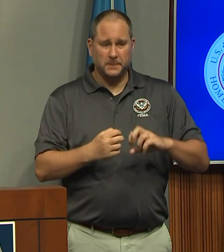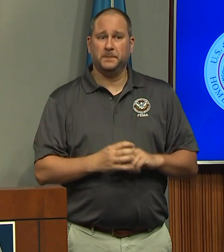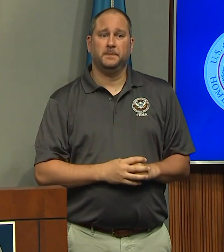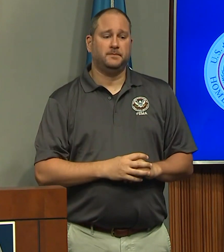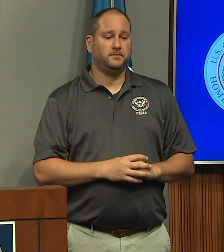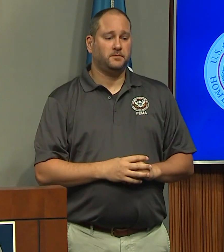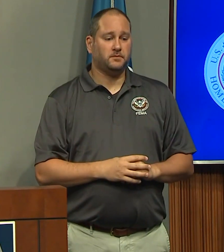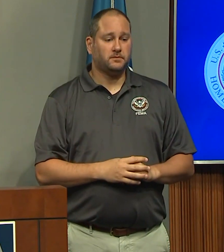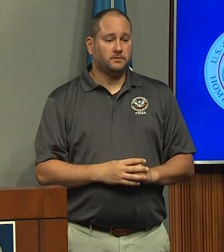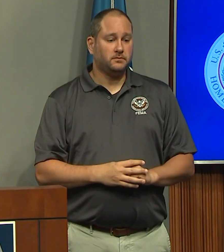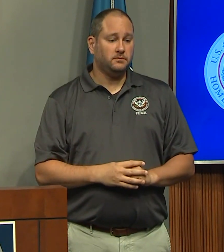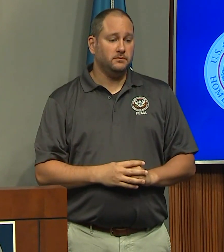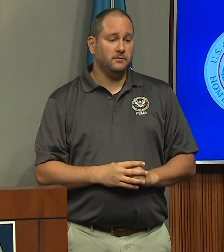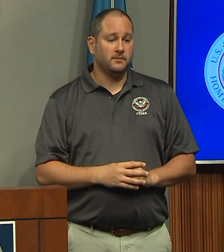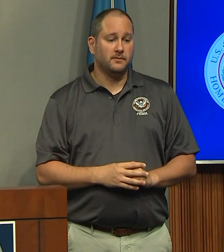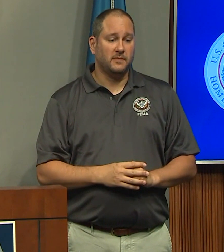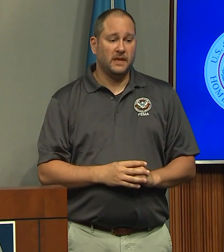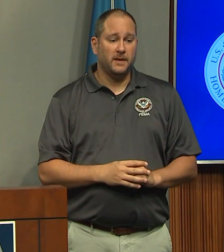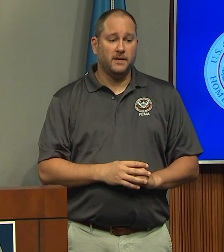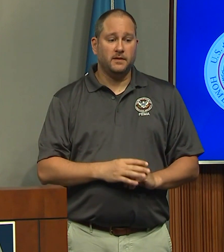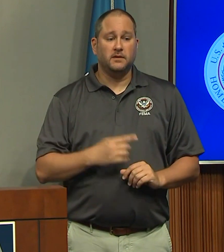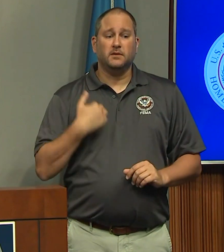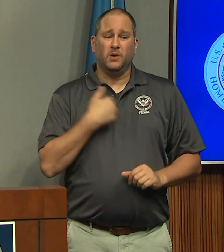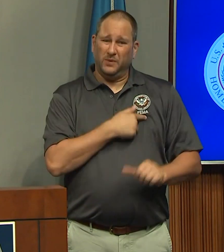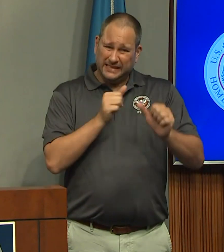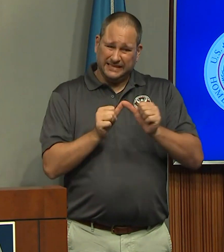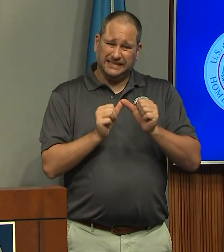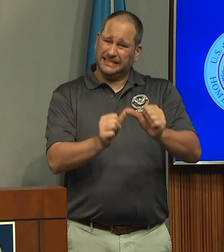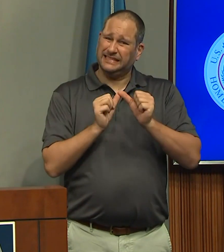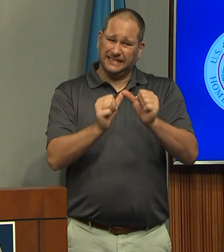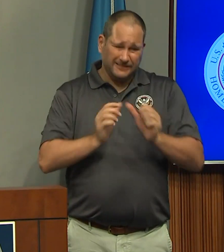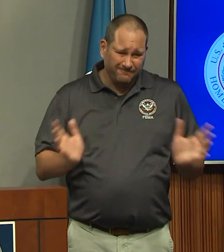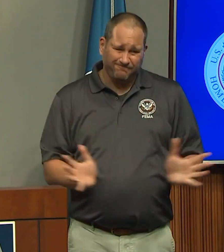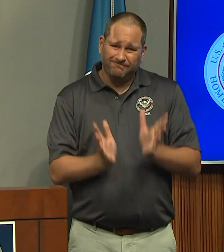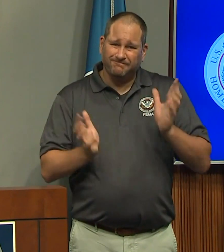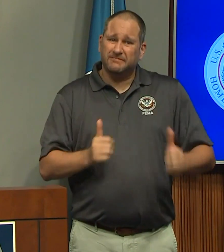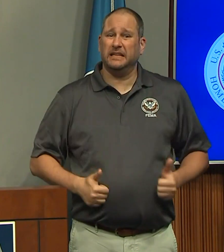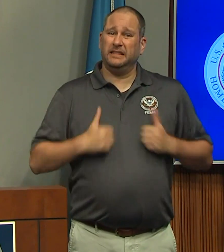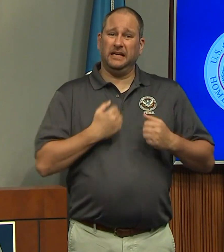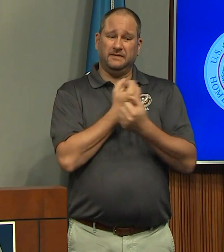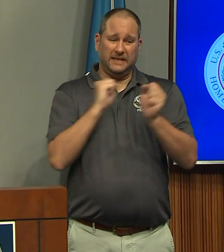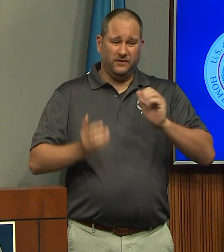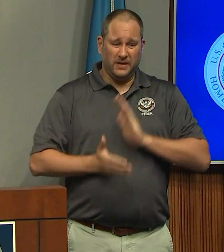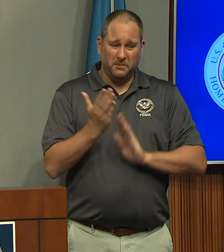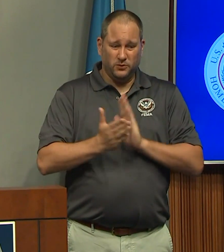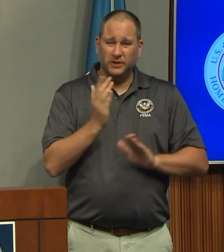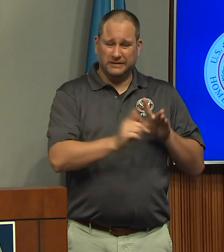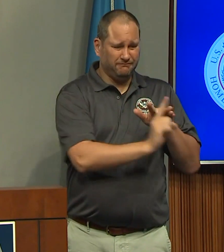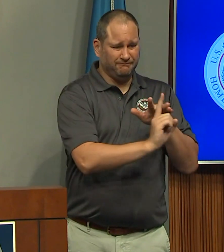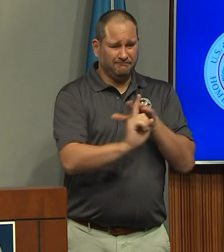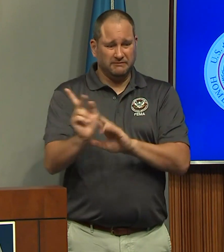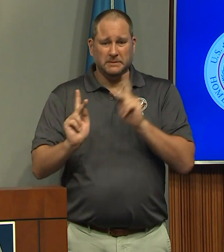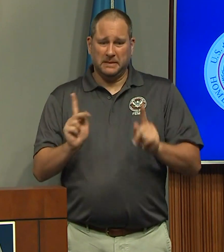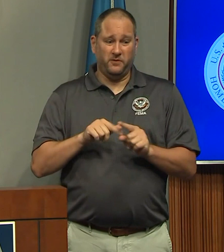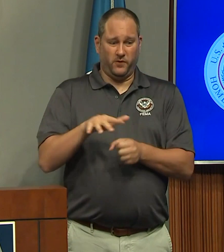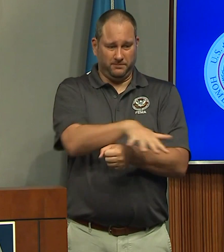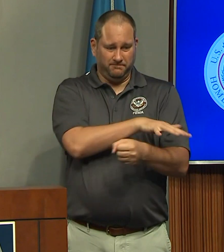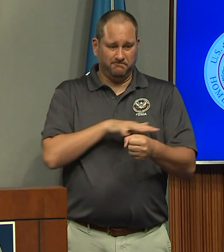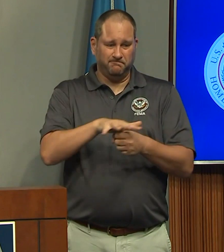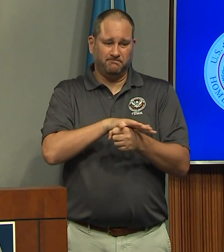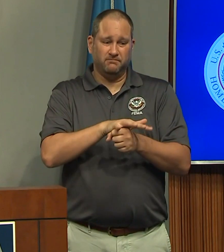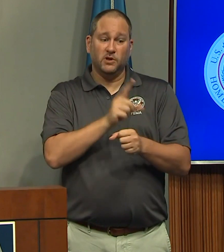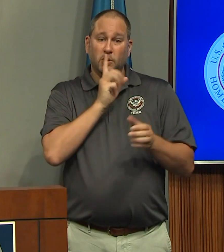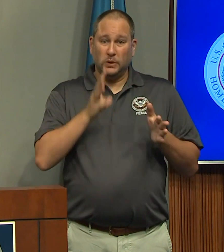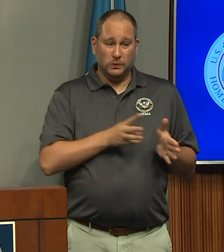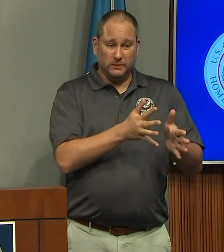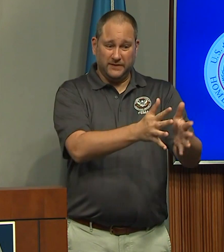You know, we continue to push the life-saving operations. We're continuing to evacuate people out of areas where the rivers have not